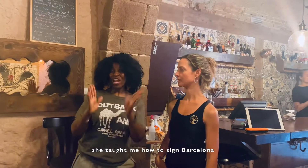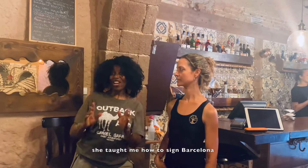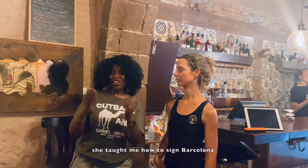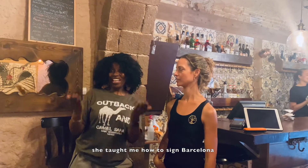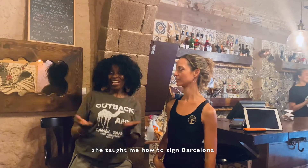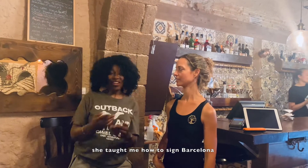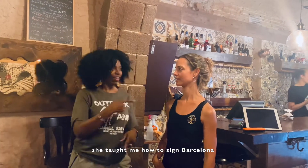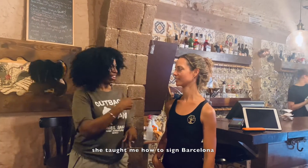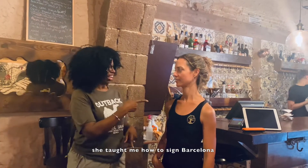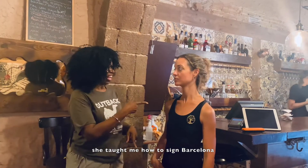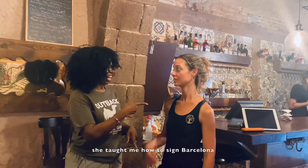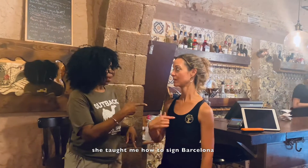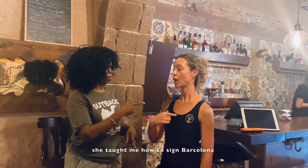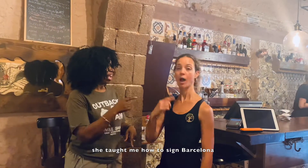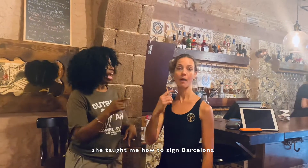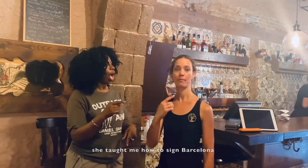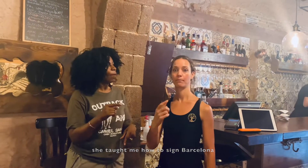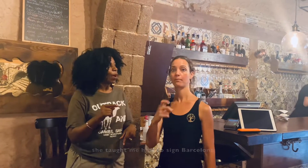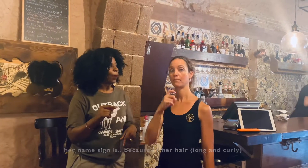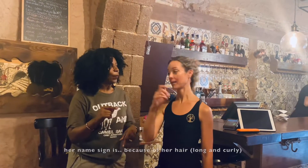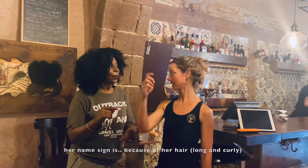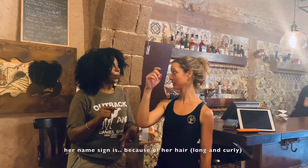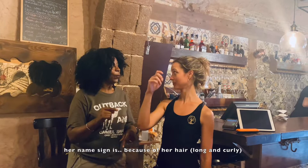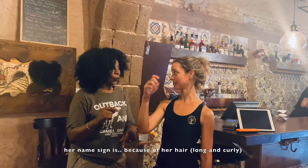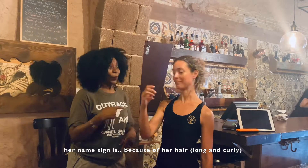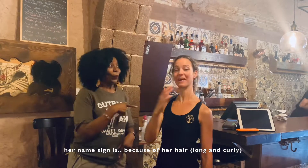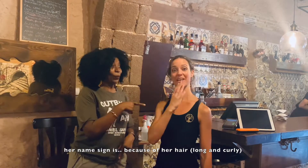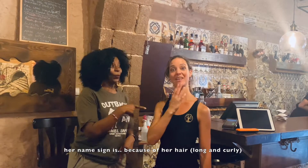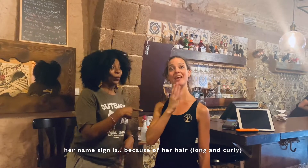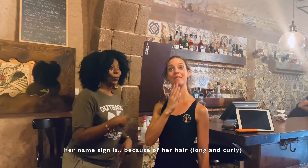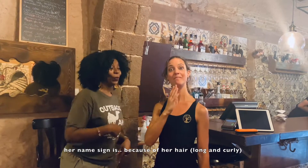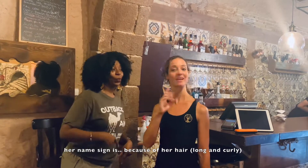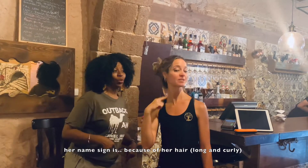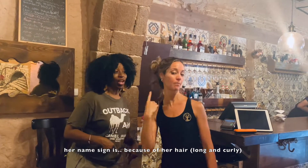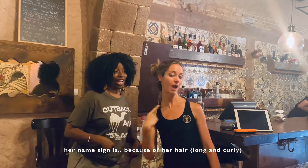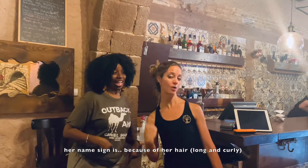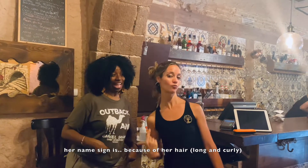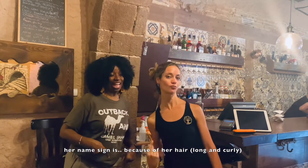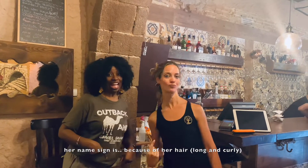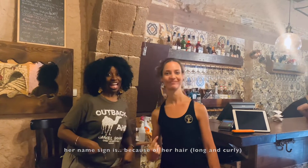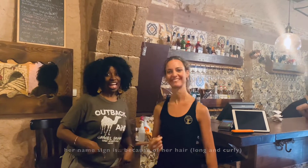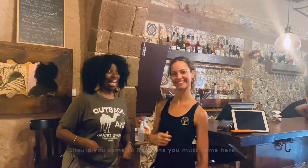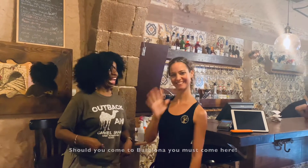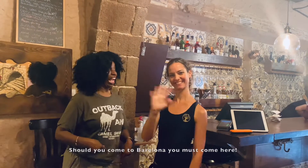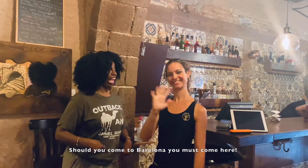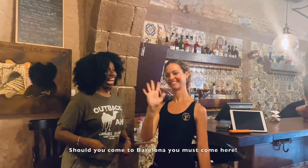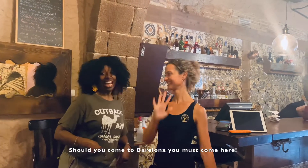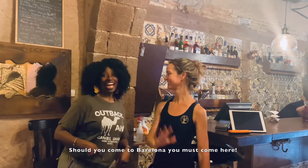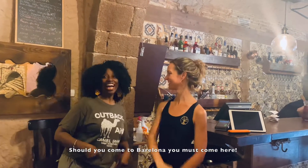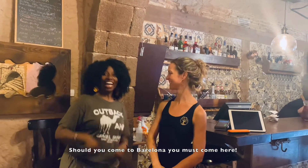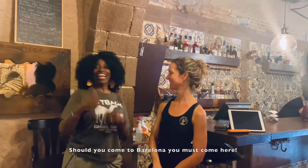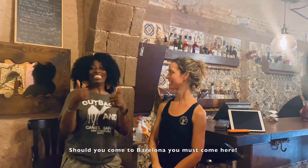she taught me how to sign um Barcelona and her name sign is because her hair